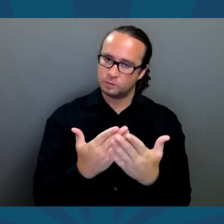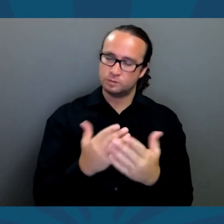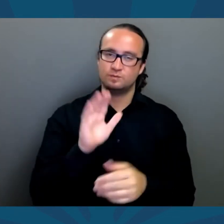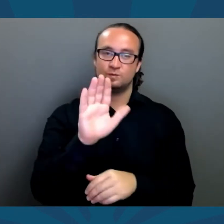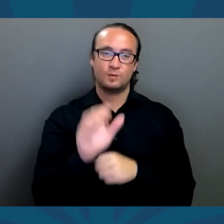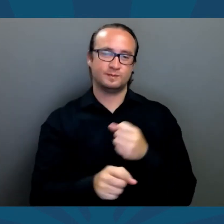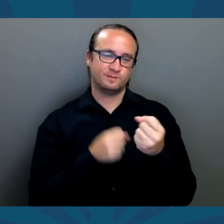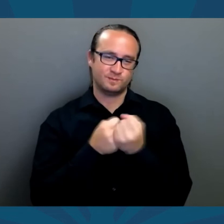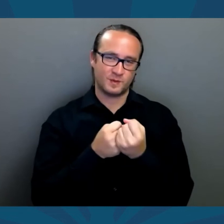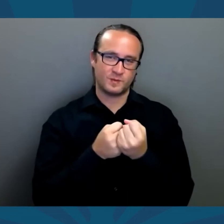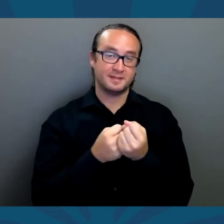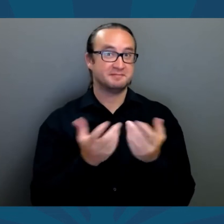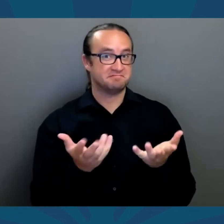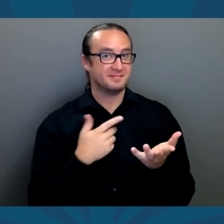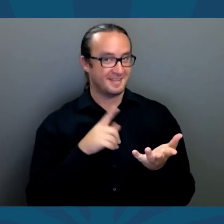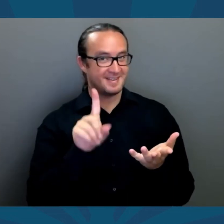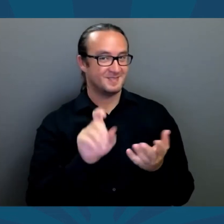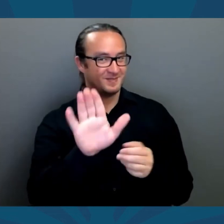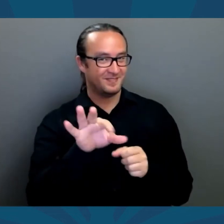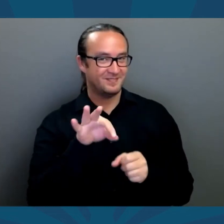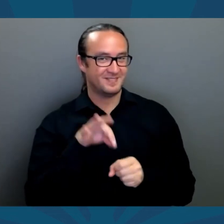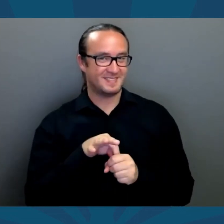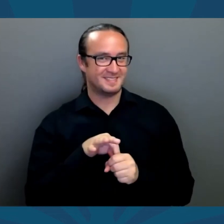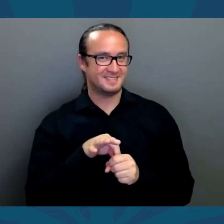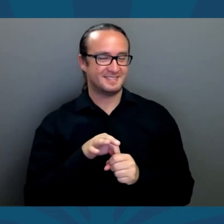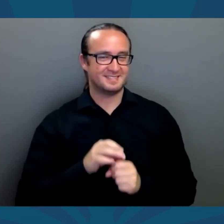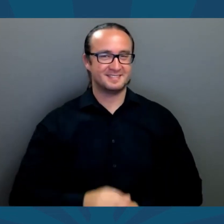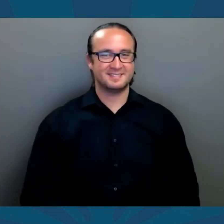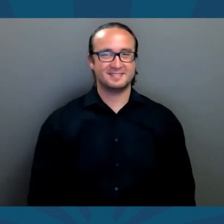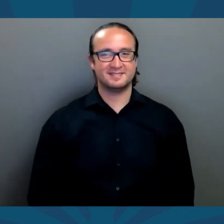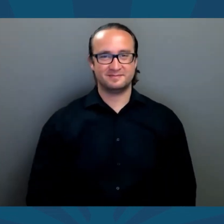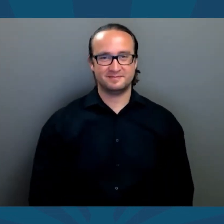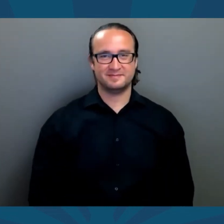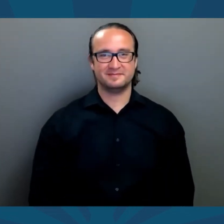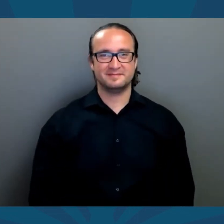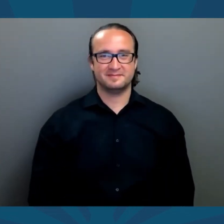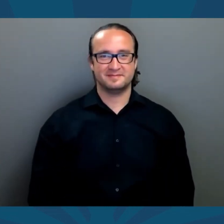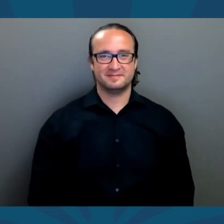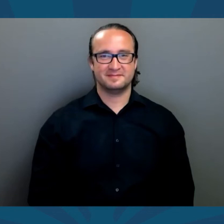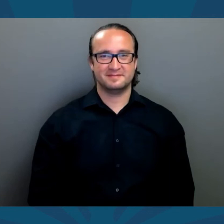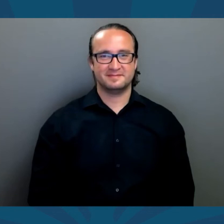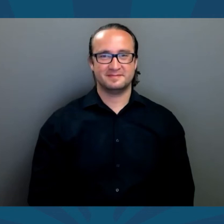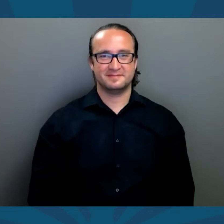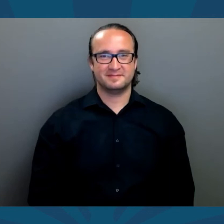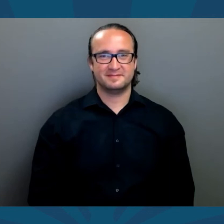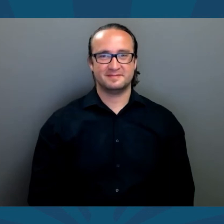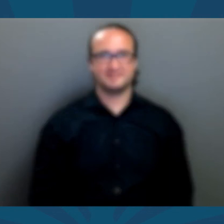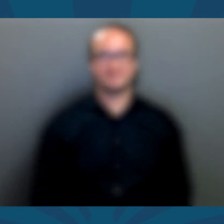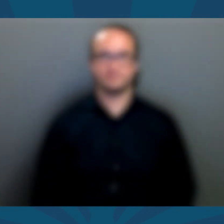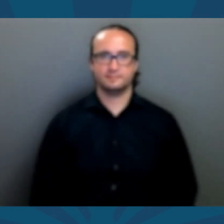fighting for you and our precious freedoms will continue to be my aim. I thank you for your support, and I ask for your vote.